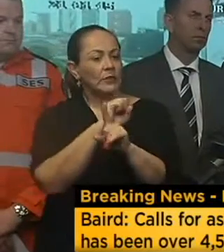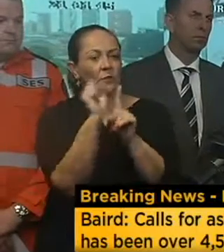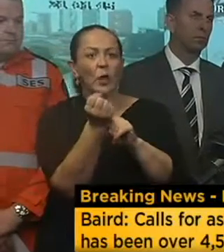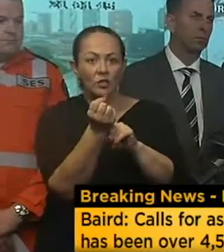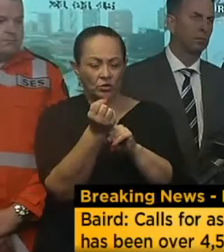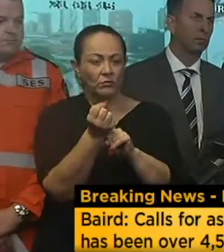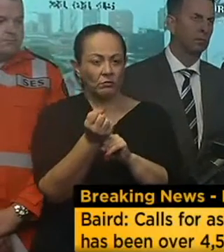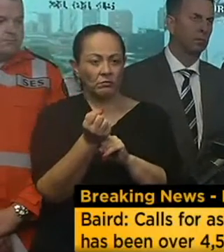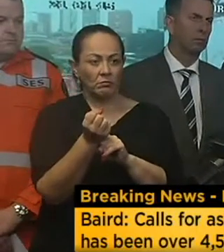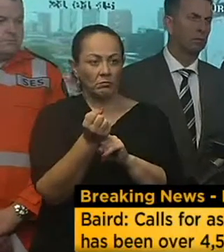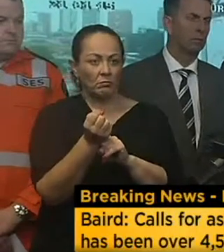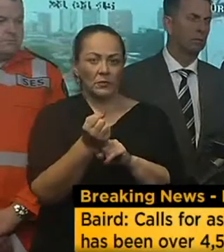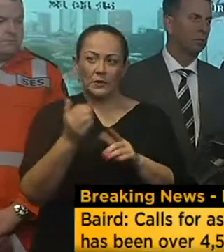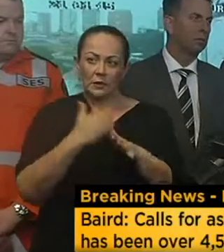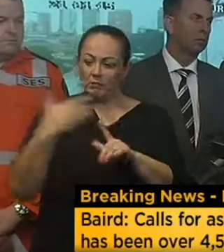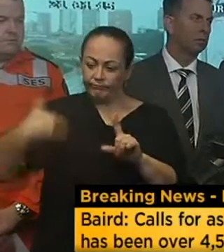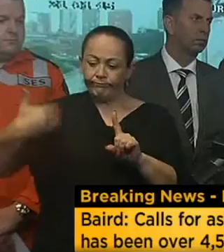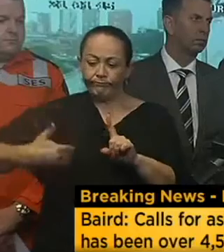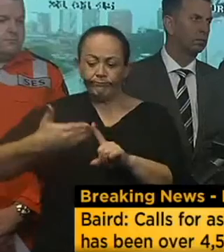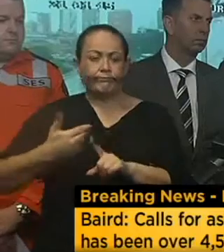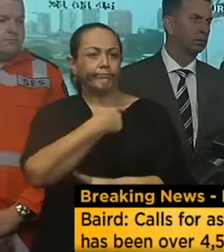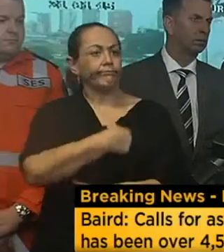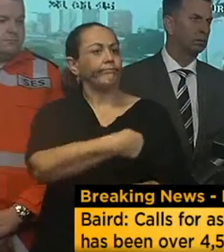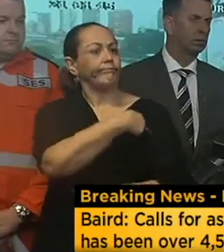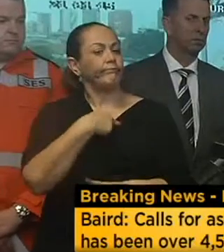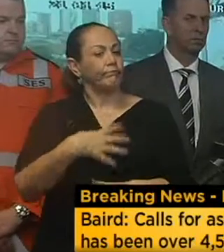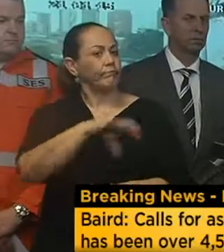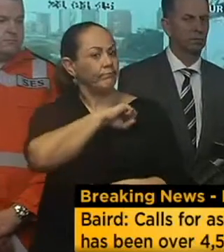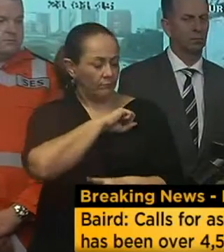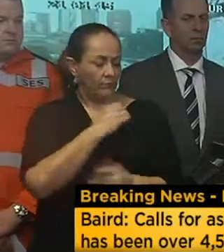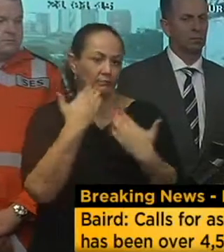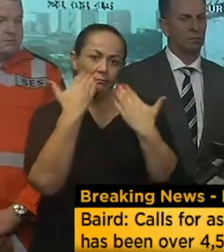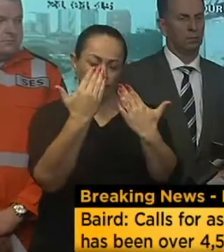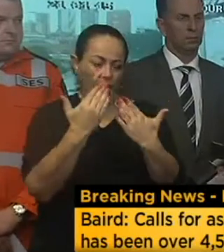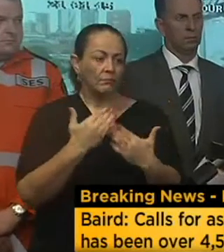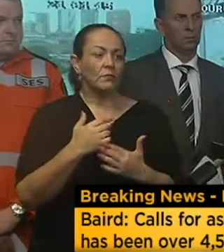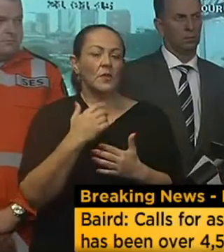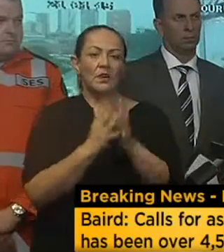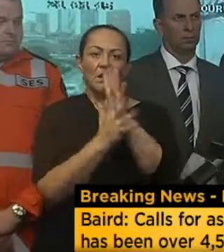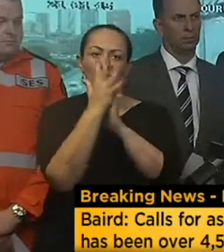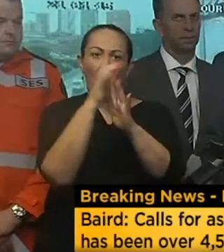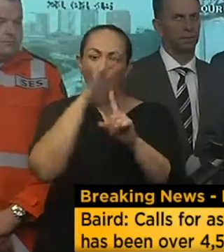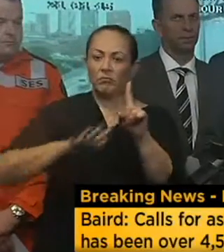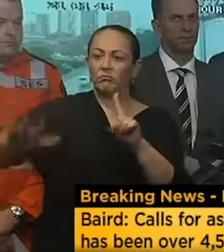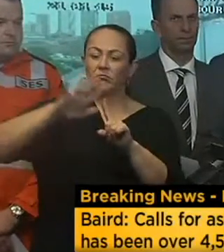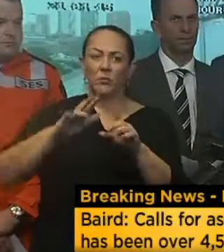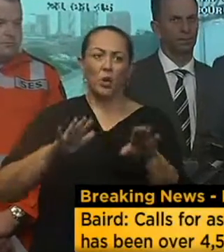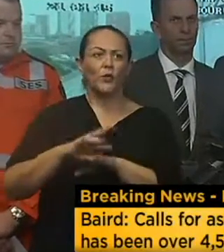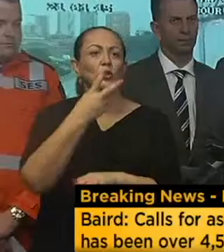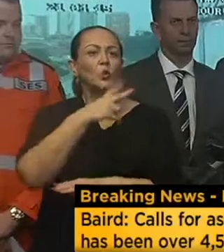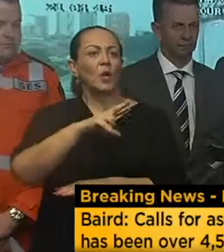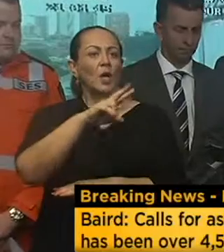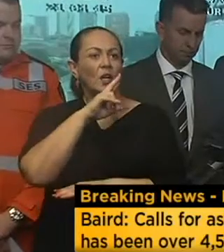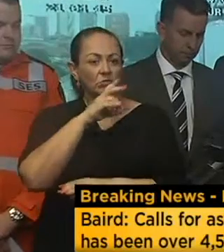disaster like they have got through every other disaster. Can I also thank the Rural Fire Service volunteers. We have some 200 of them